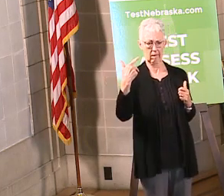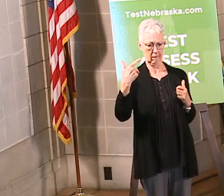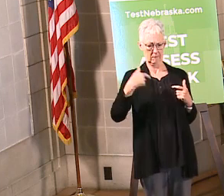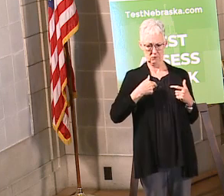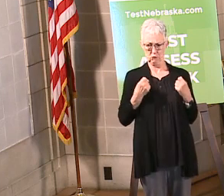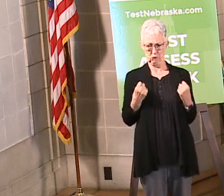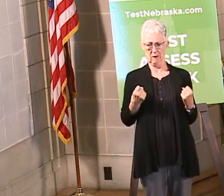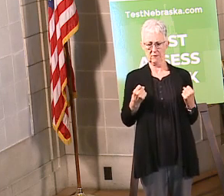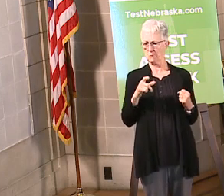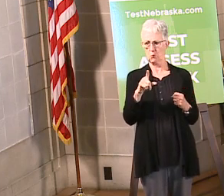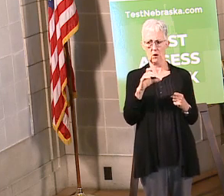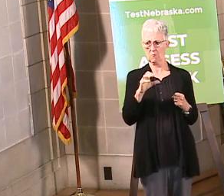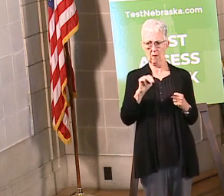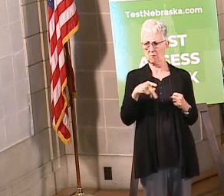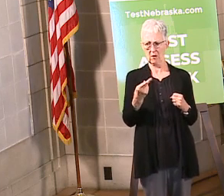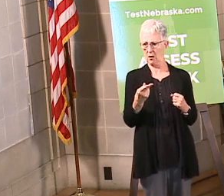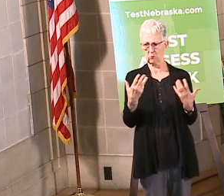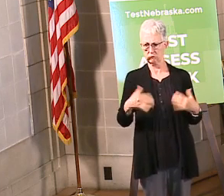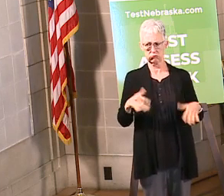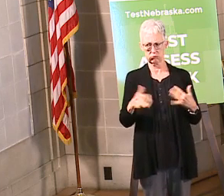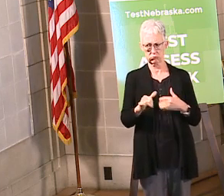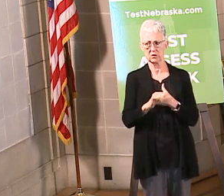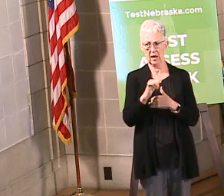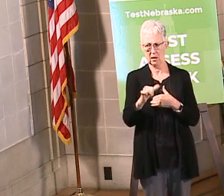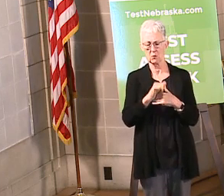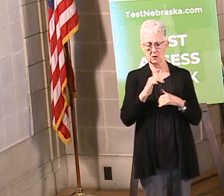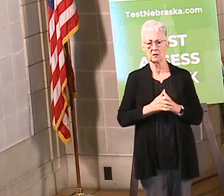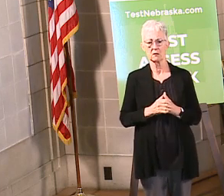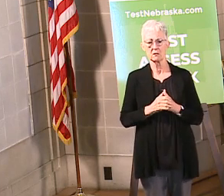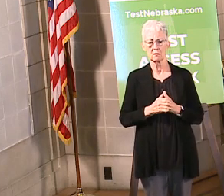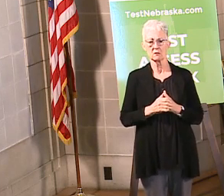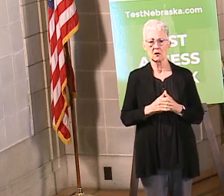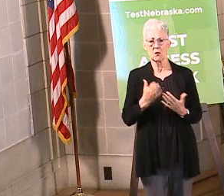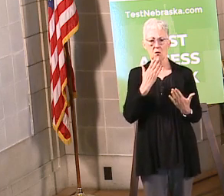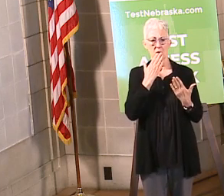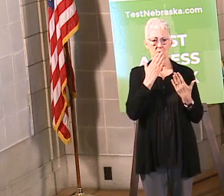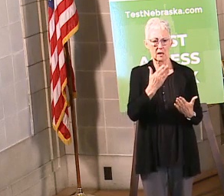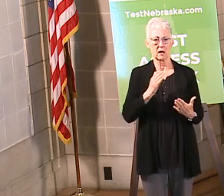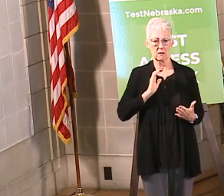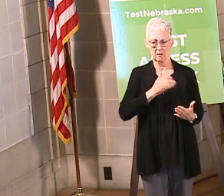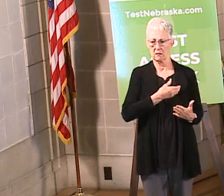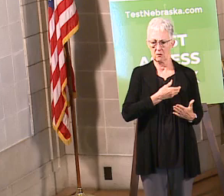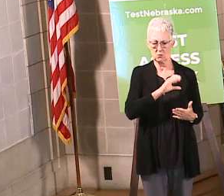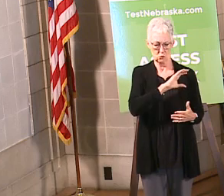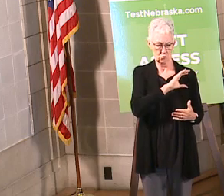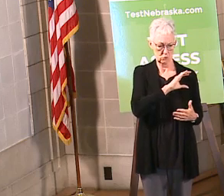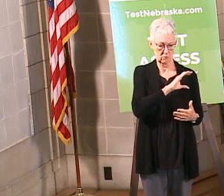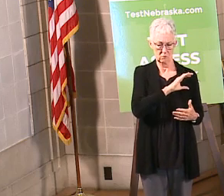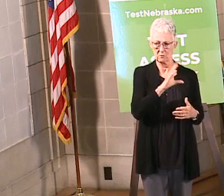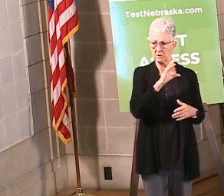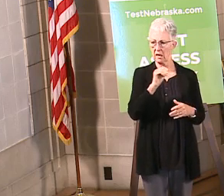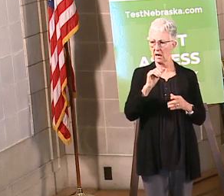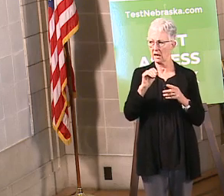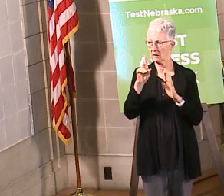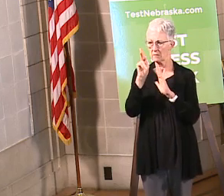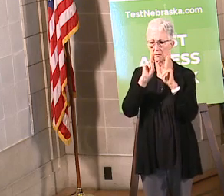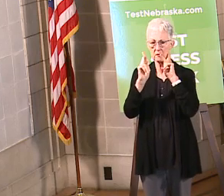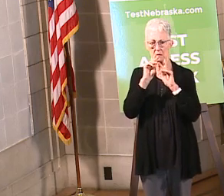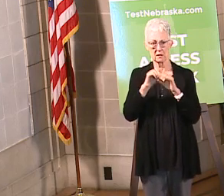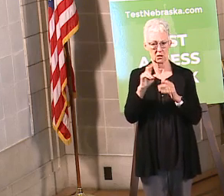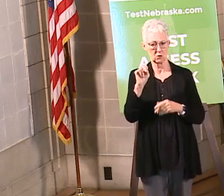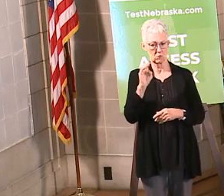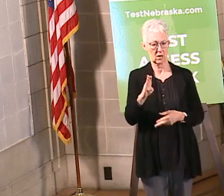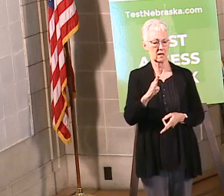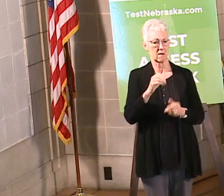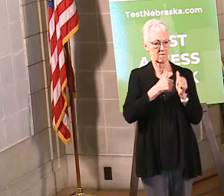Nebraskans for their voluntary compliance with the DHMs. This compliance has kept other Nebraskans safe and has helped